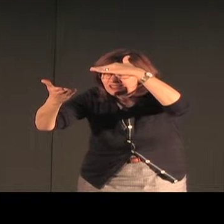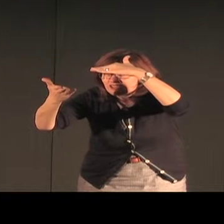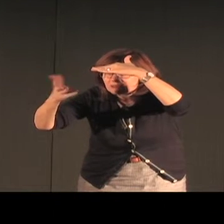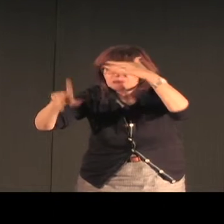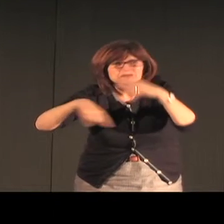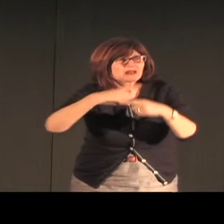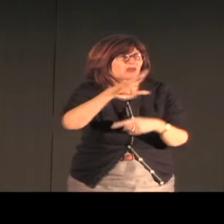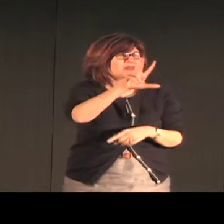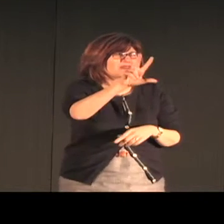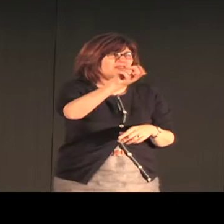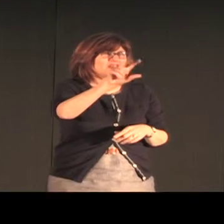guess for you?